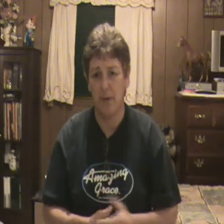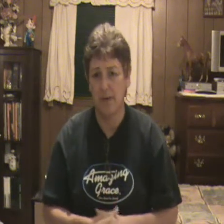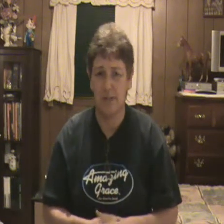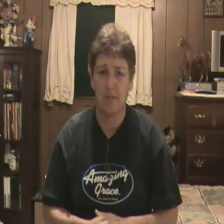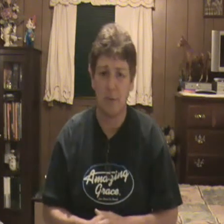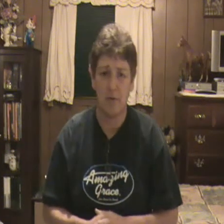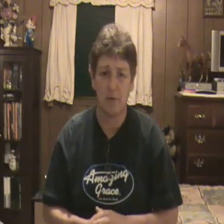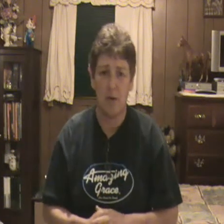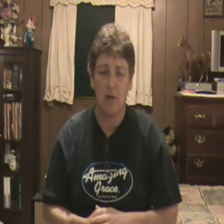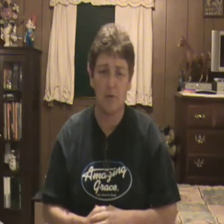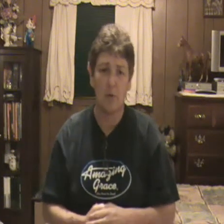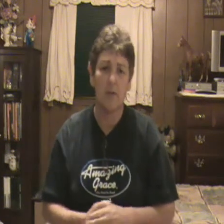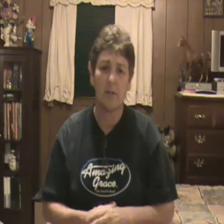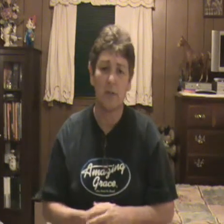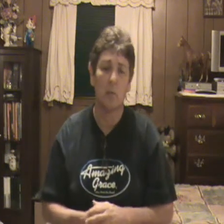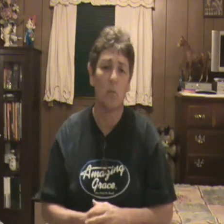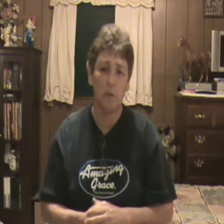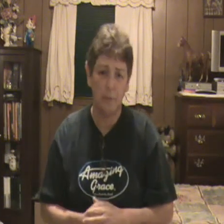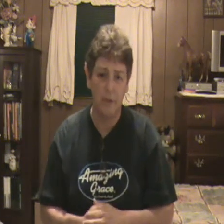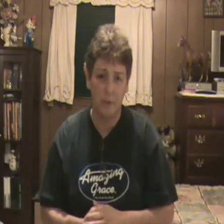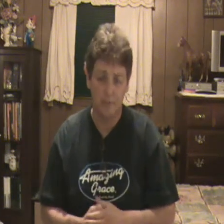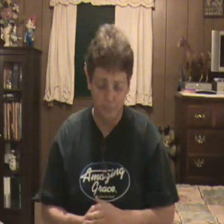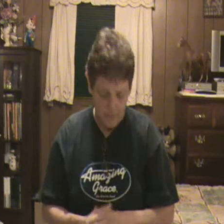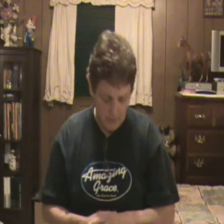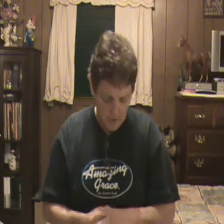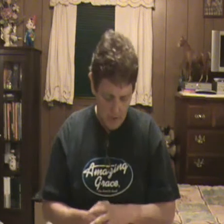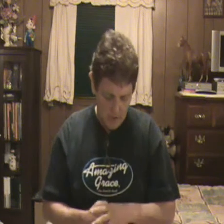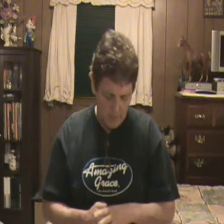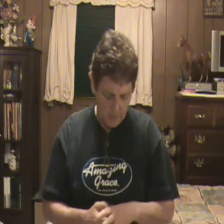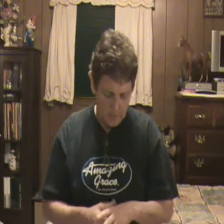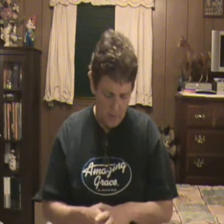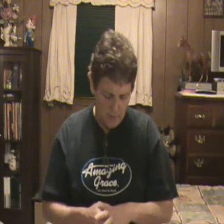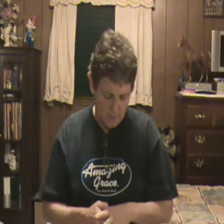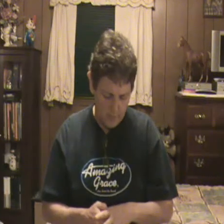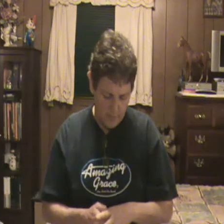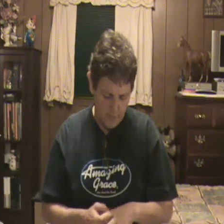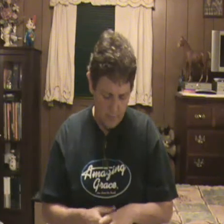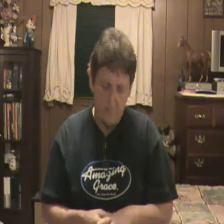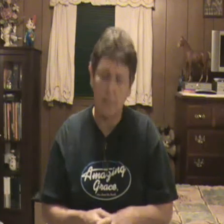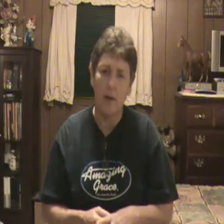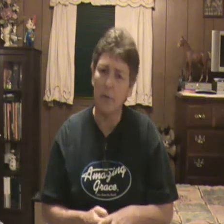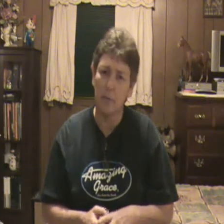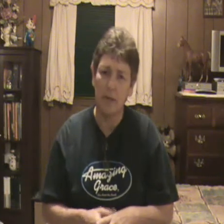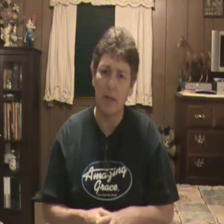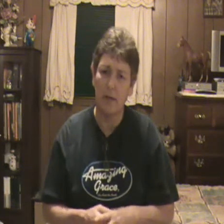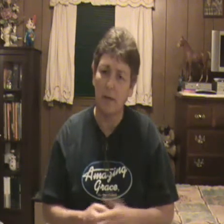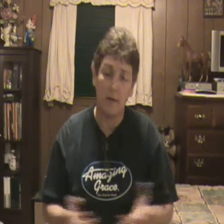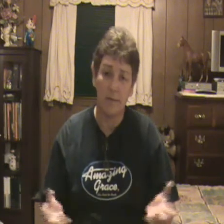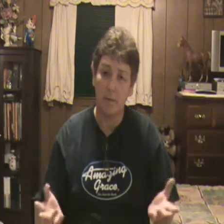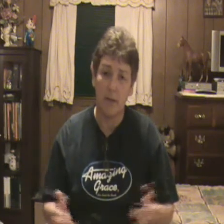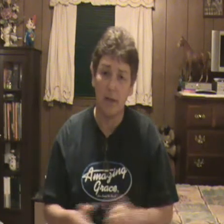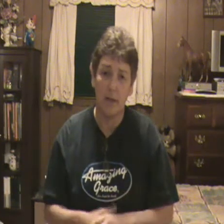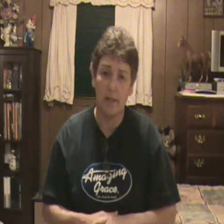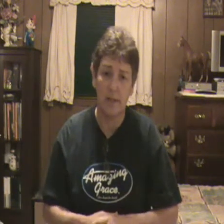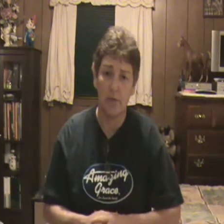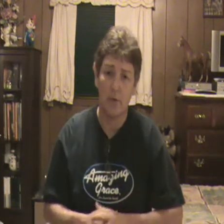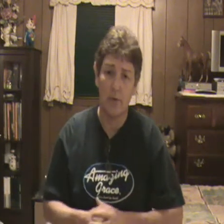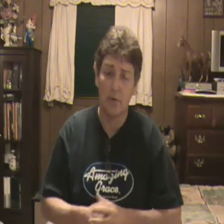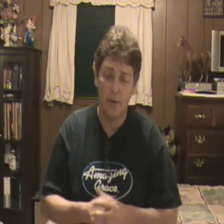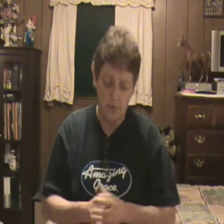like six months or longer. So, I took one pill. I think it's called Macrobit, something like that. Like I said, it's for a urinary